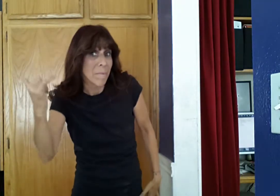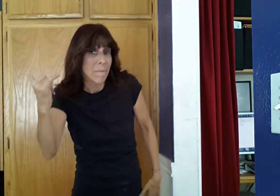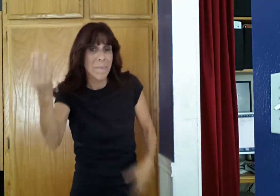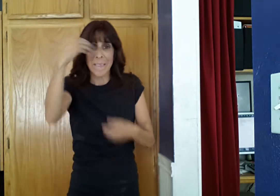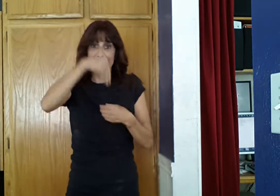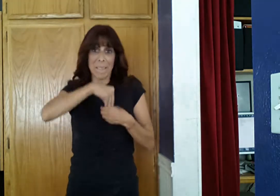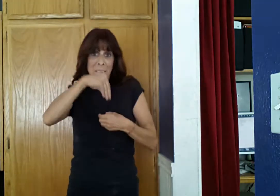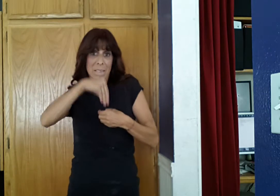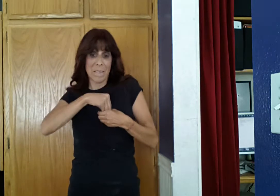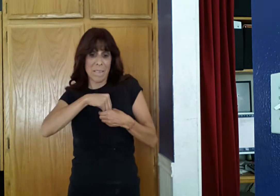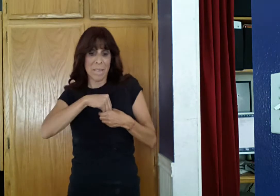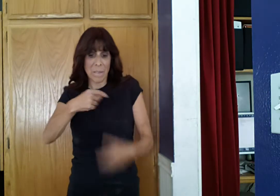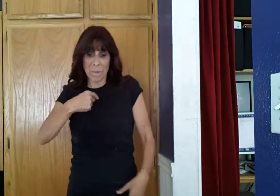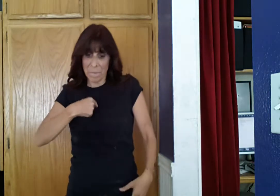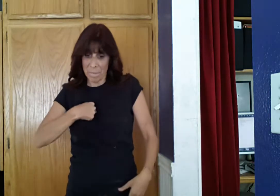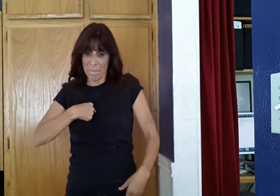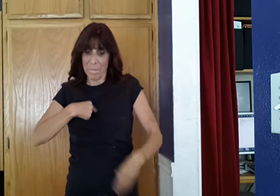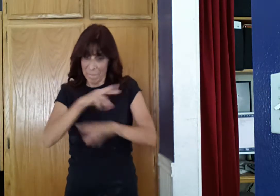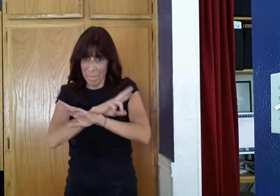got a lot of fire left in me.